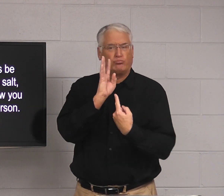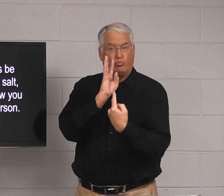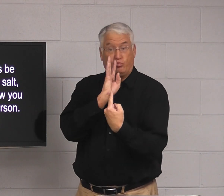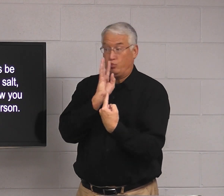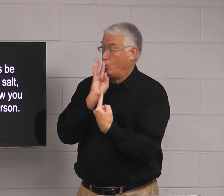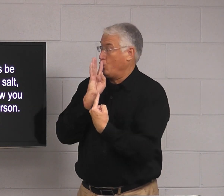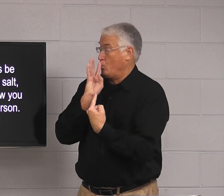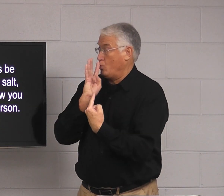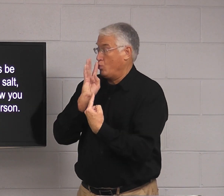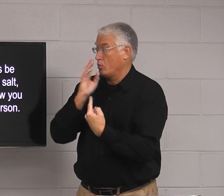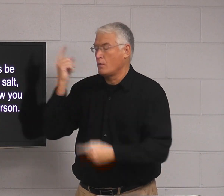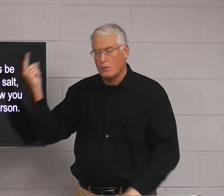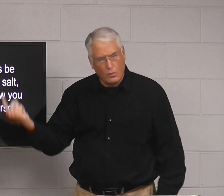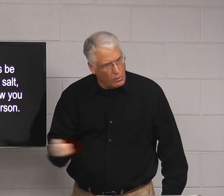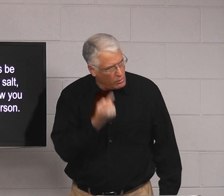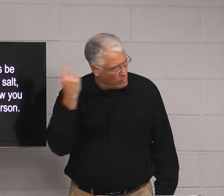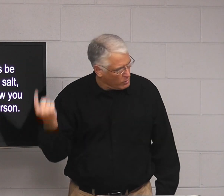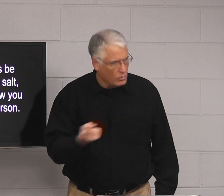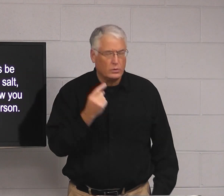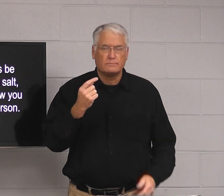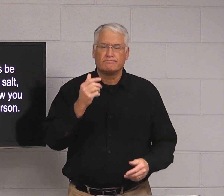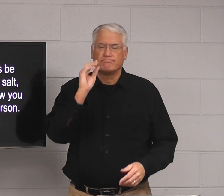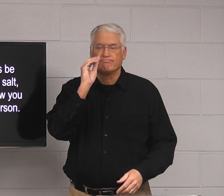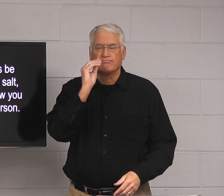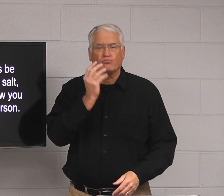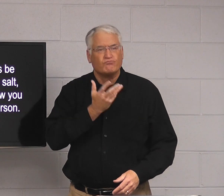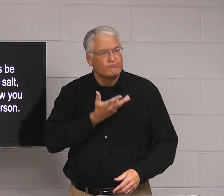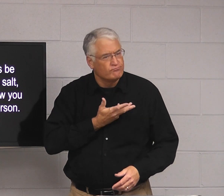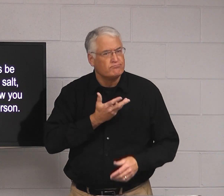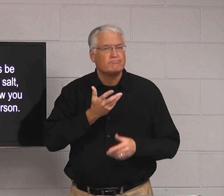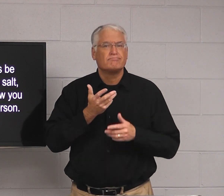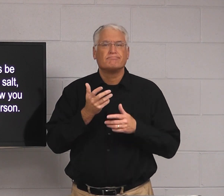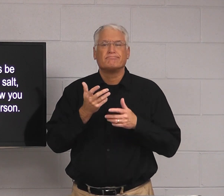what y'all sign up, it says, let your speech always be gracious,